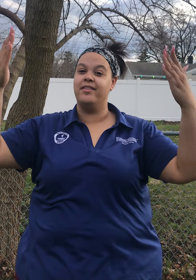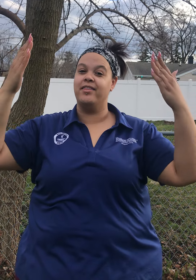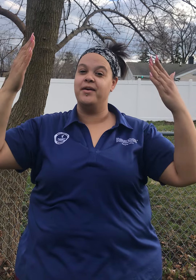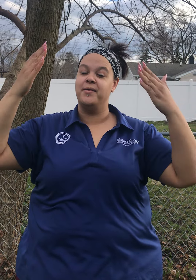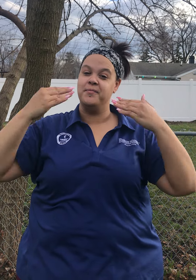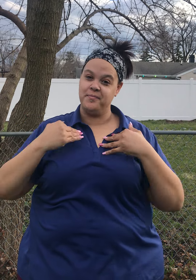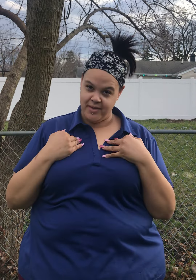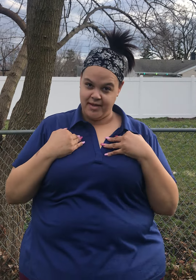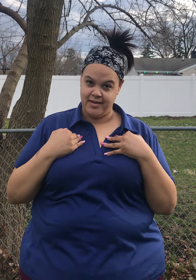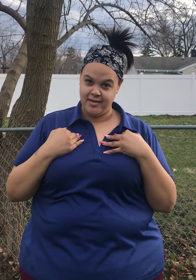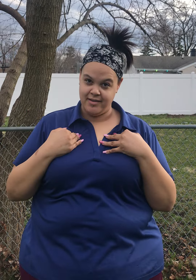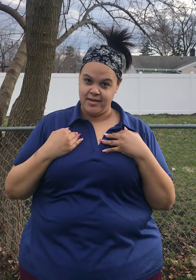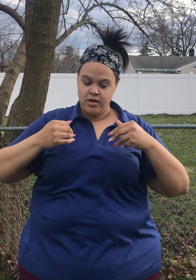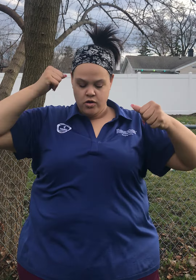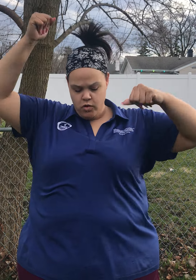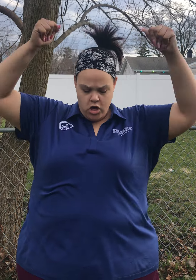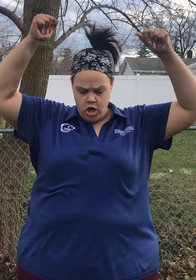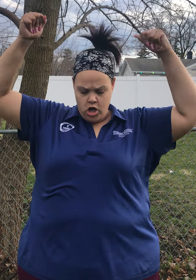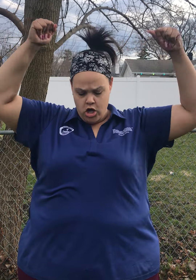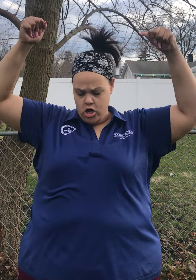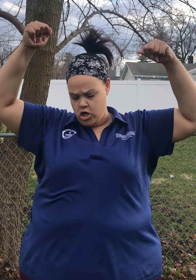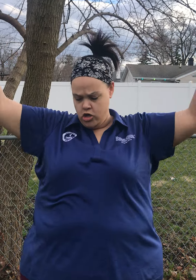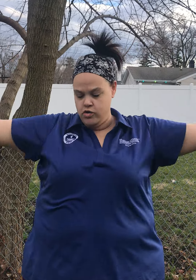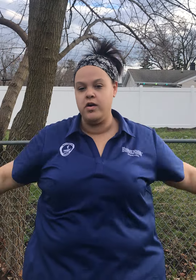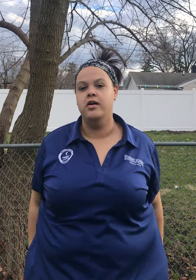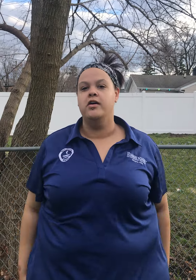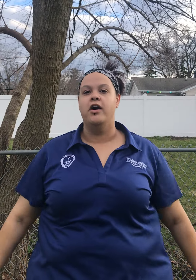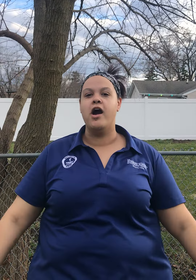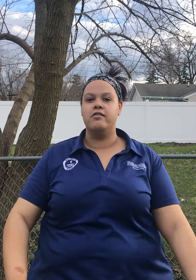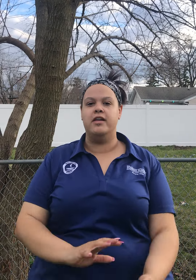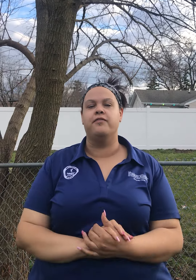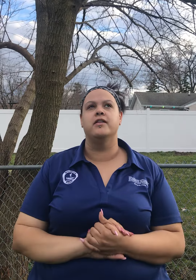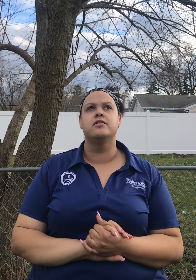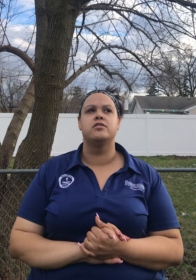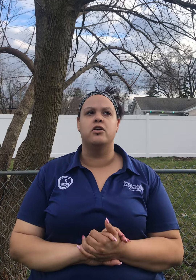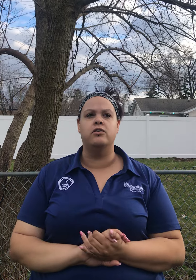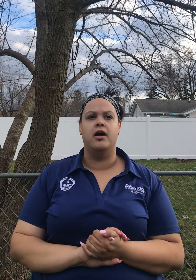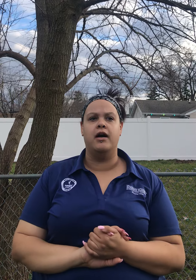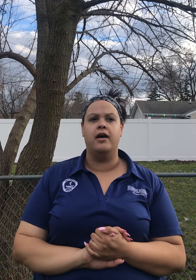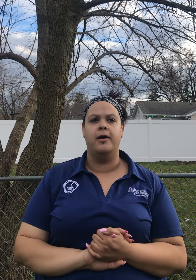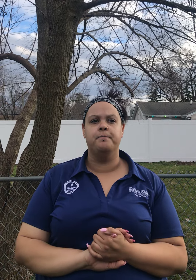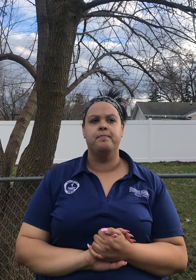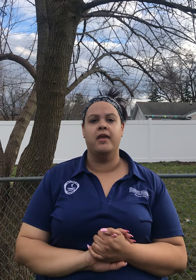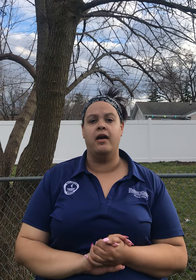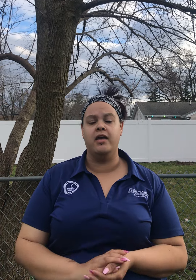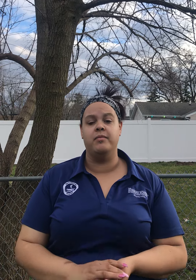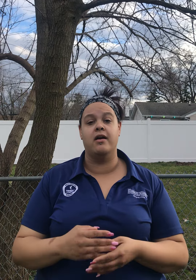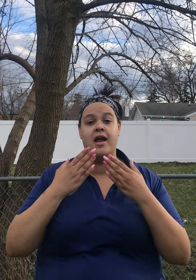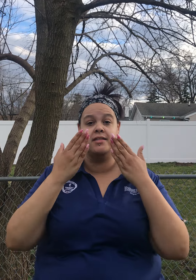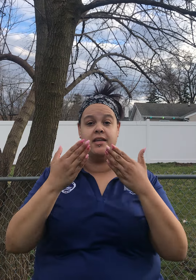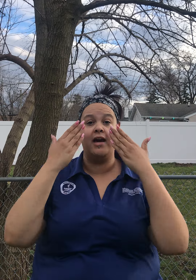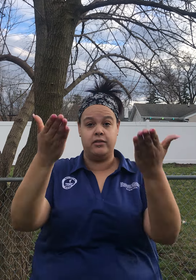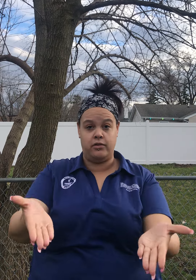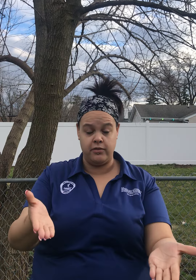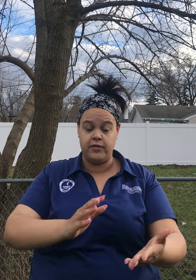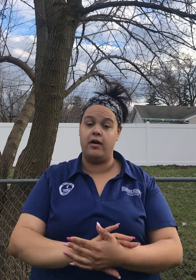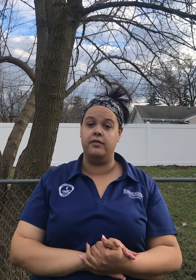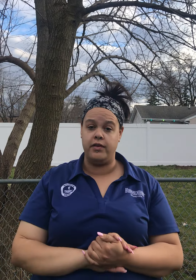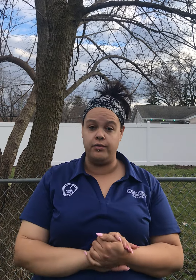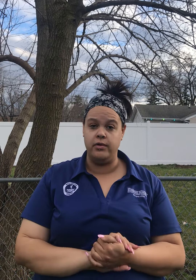me woohoo all righty friends so I am agraciado for all of you